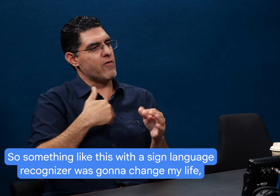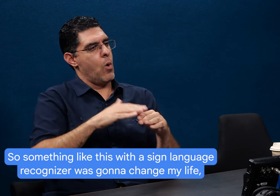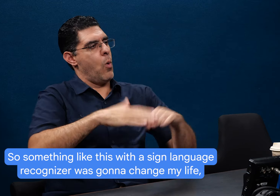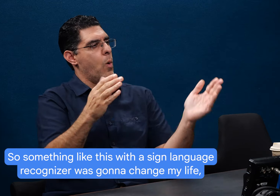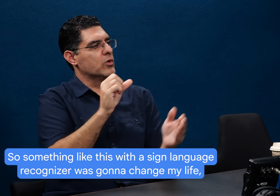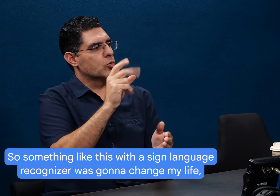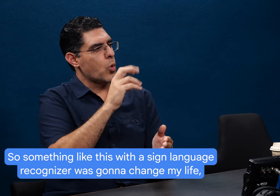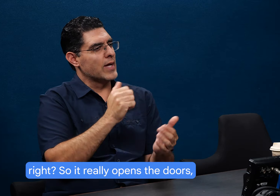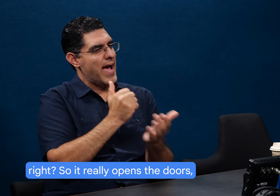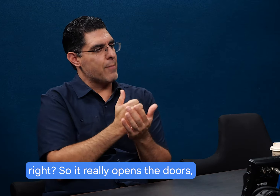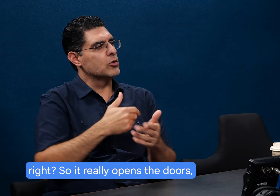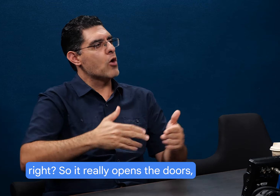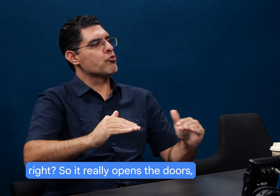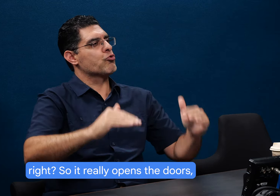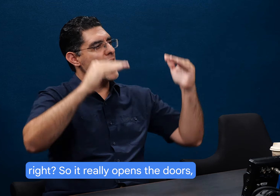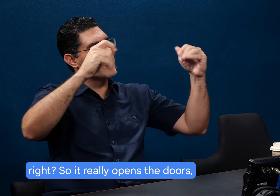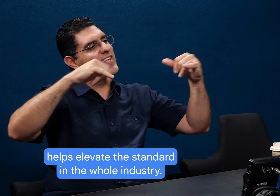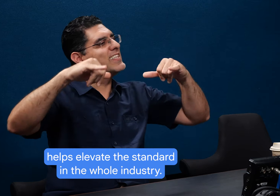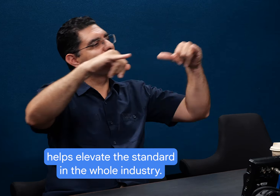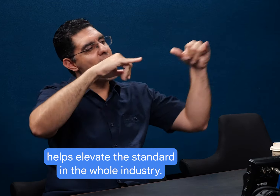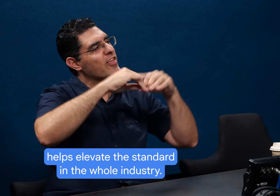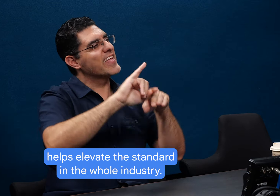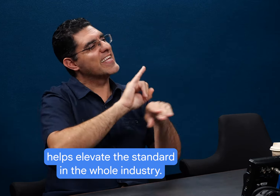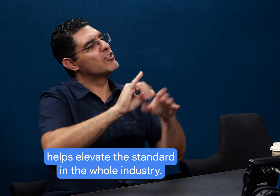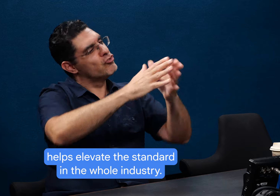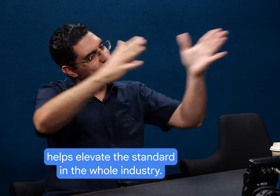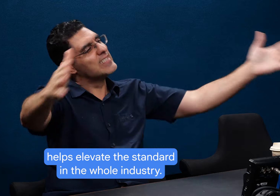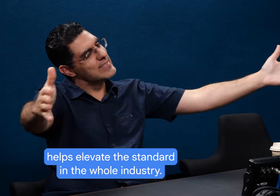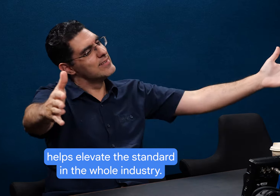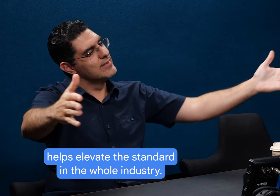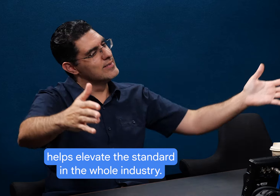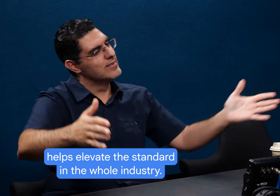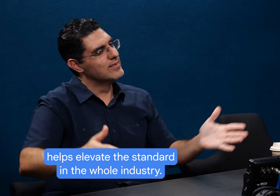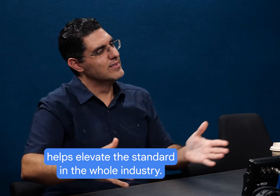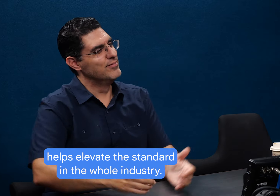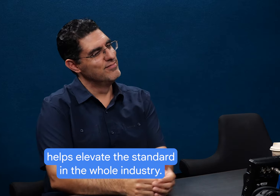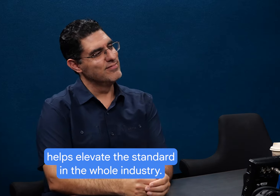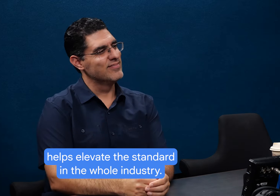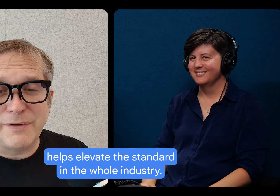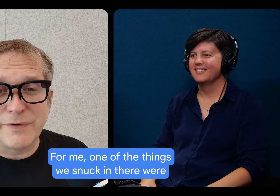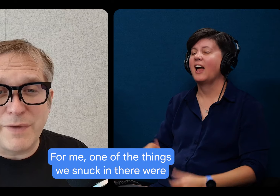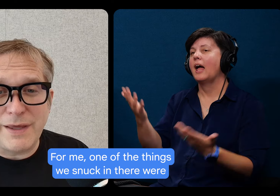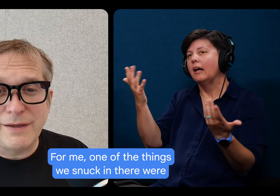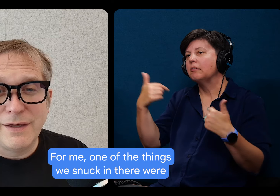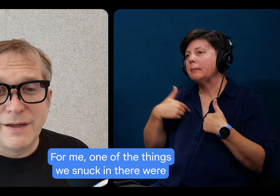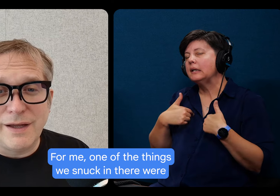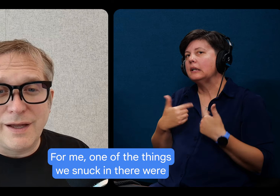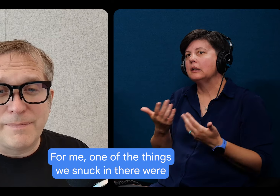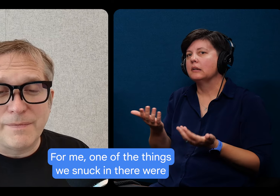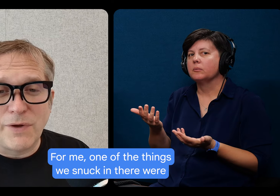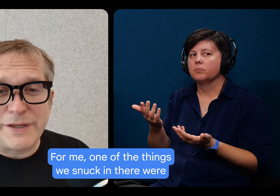recognizer is going to change my life. Right. So it really opens the doors, helps elevate the standard in the whole industry. For me,